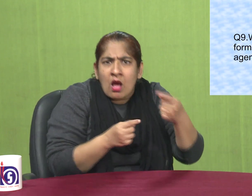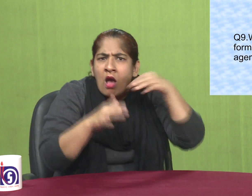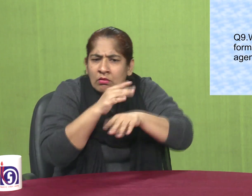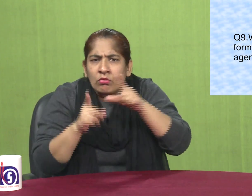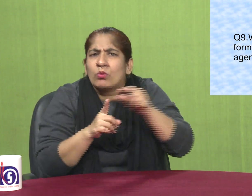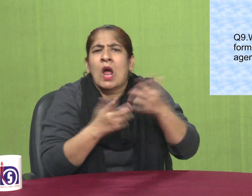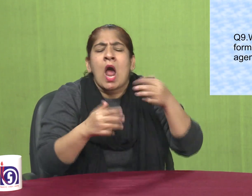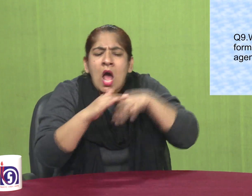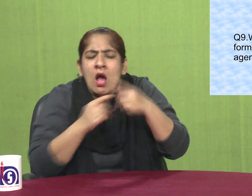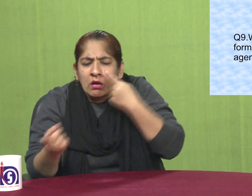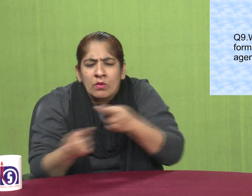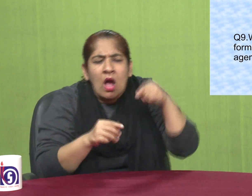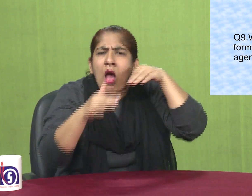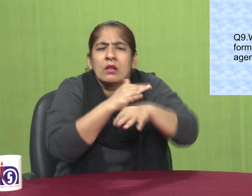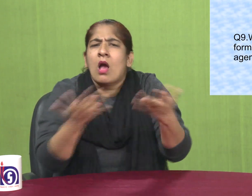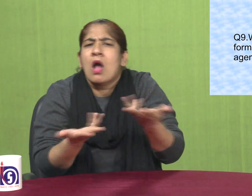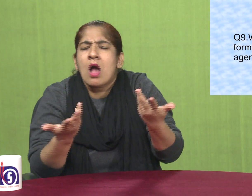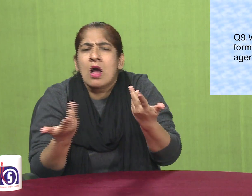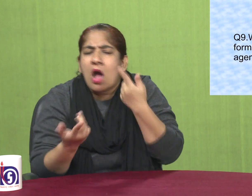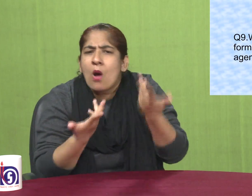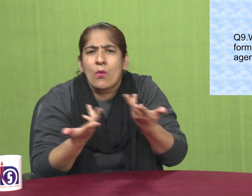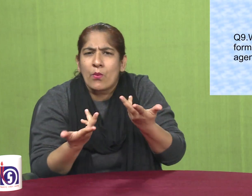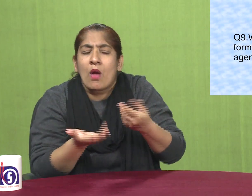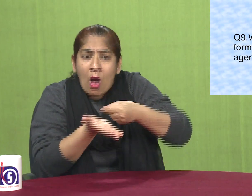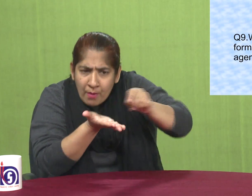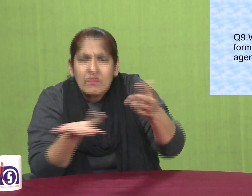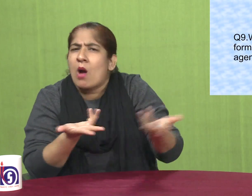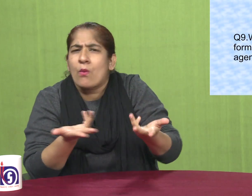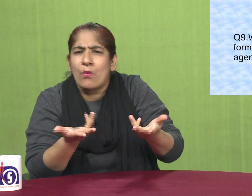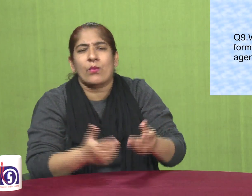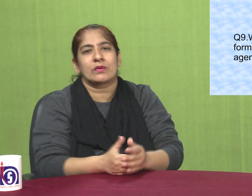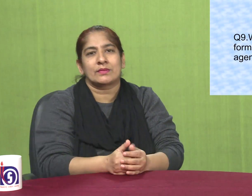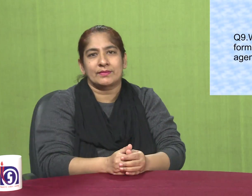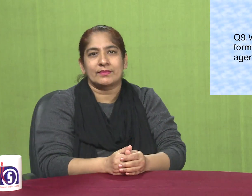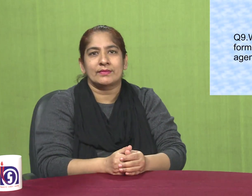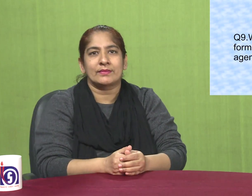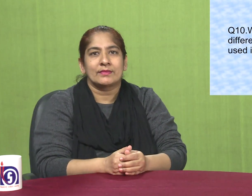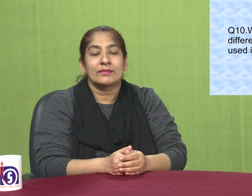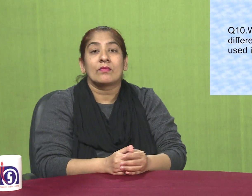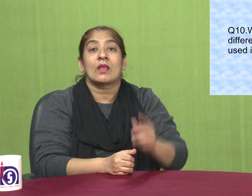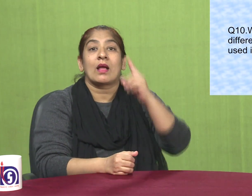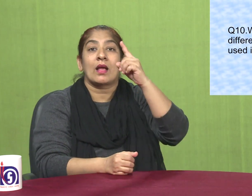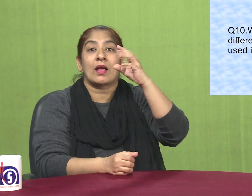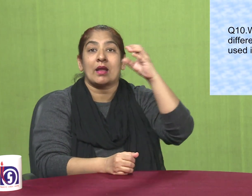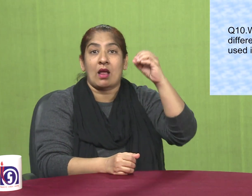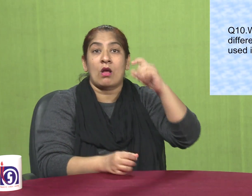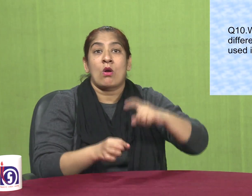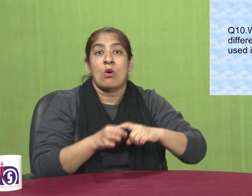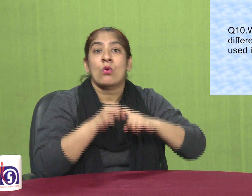question number 10